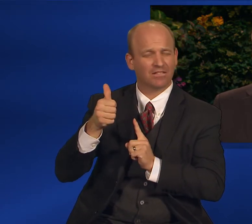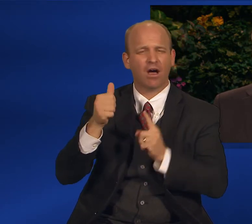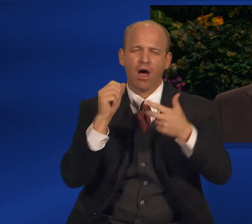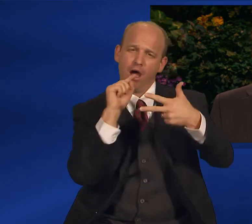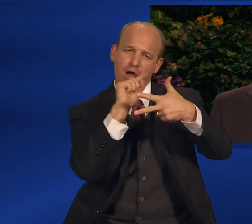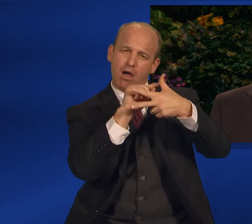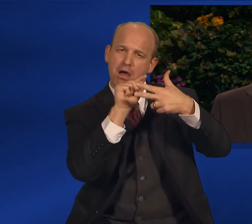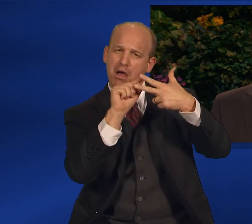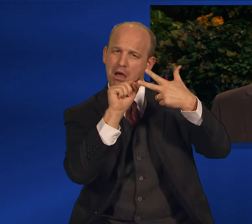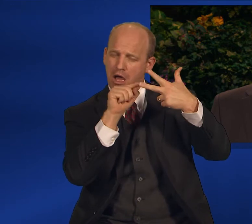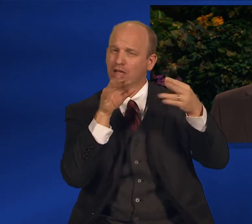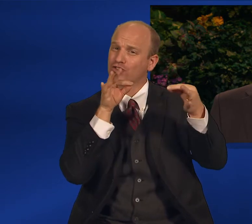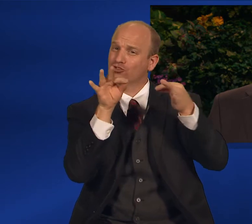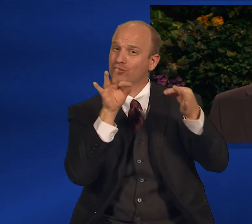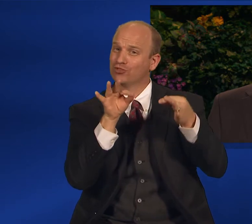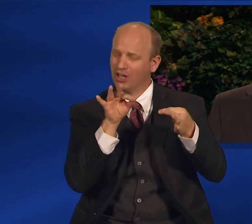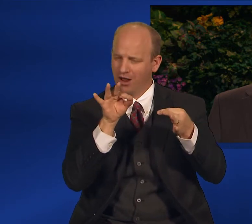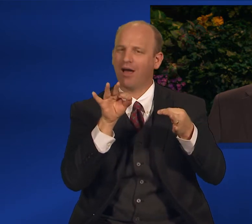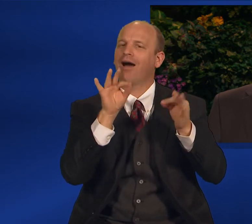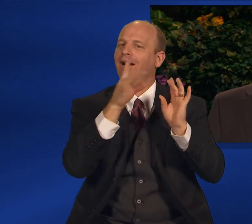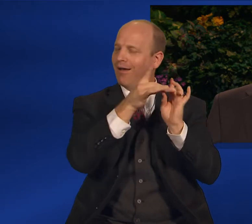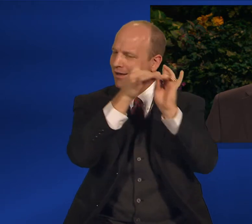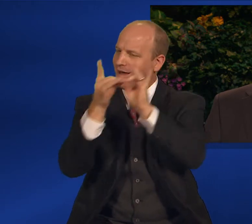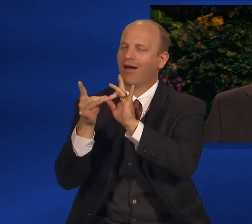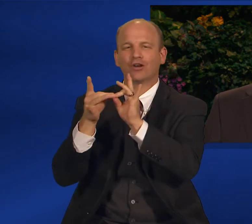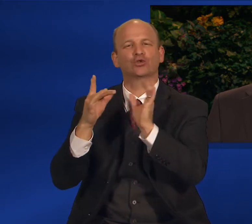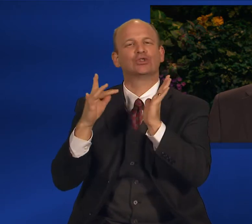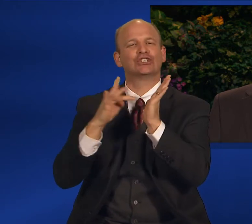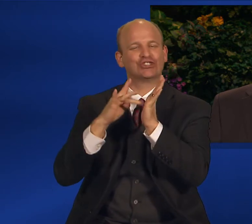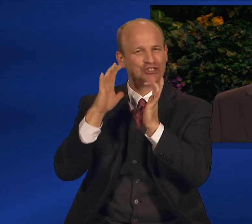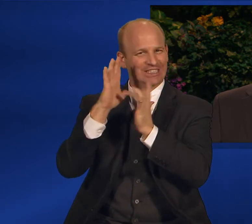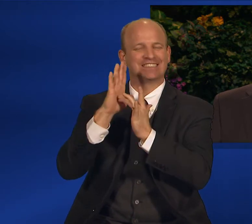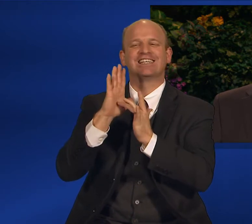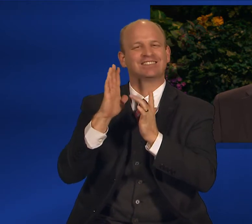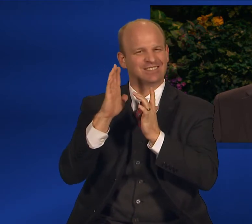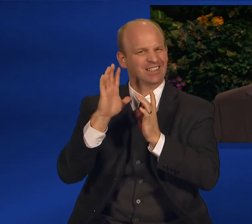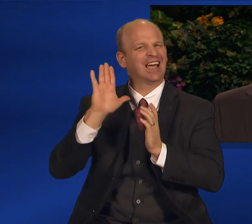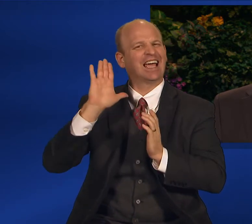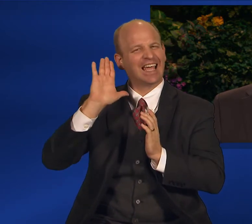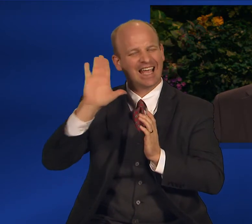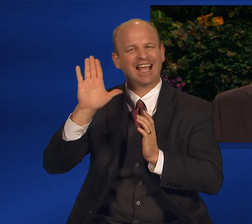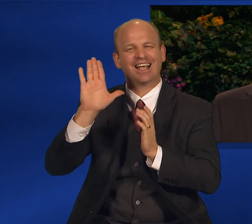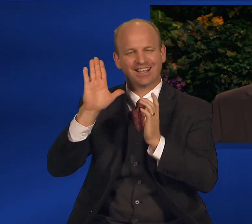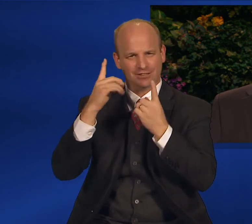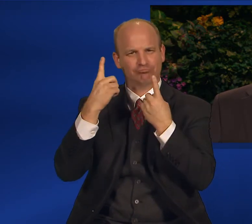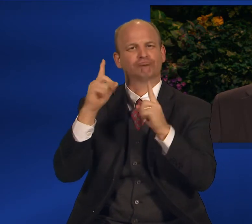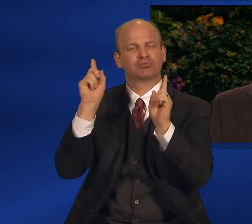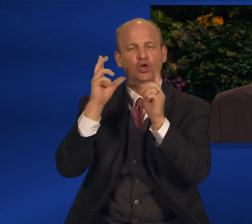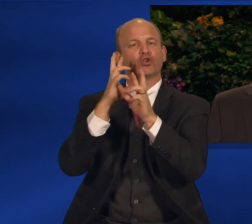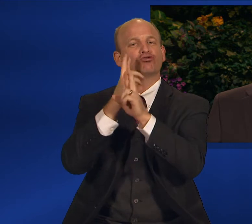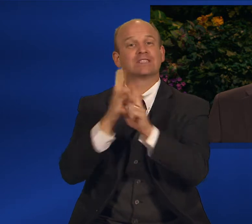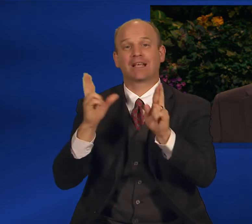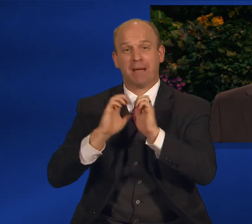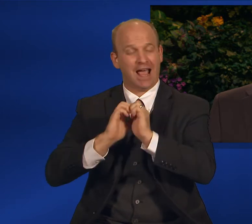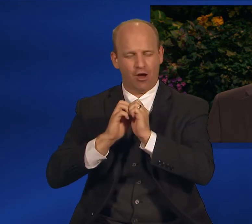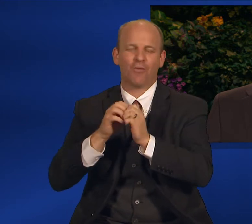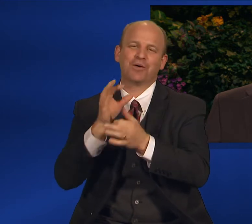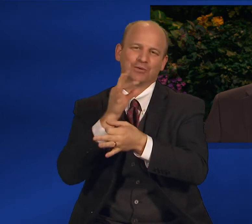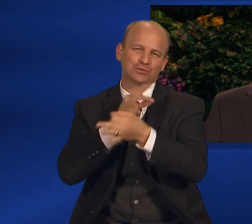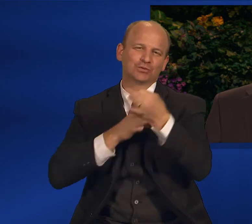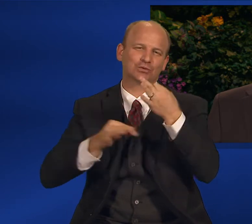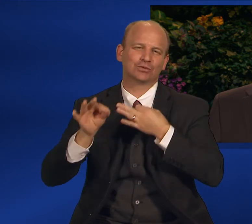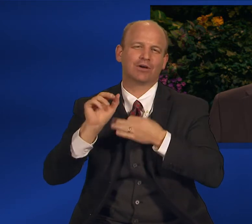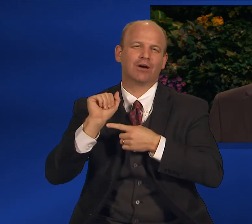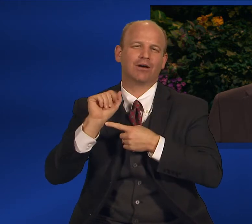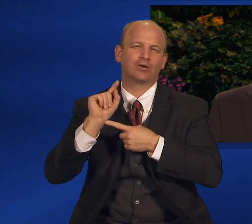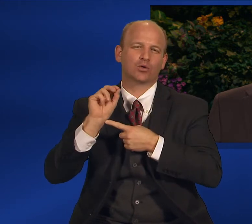facets of the great redemption accomplished by Jesus Christ through His Atonement, which includes, in the words